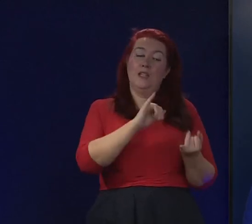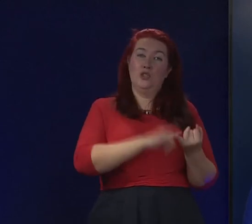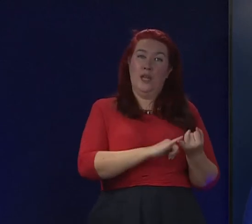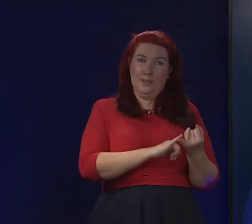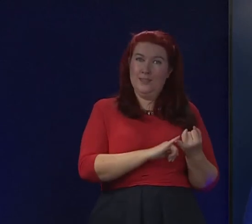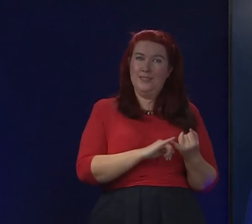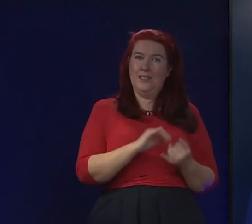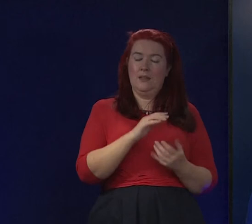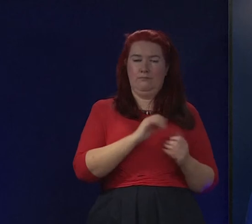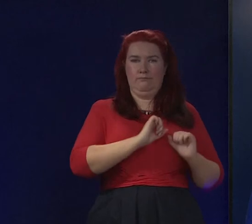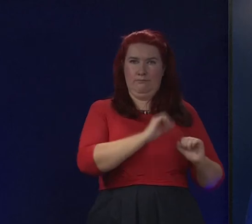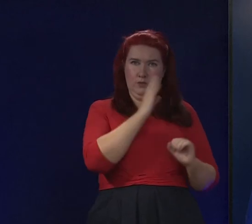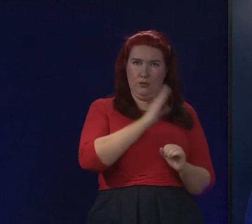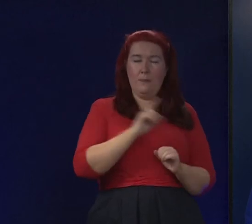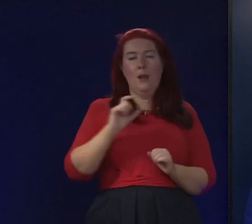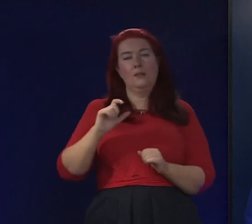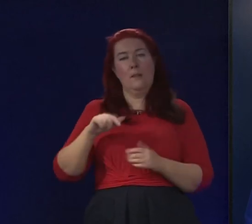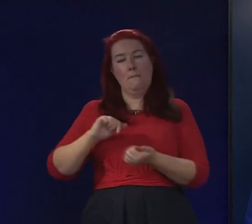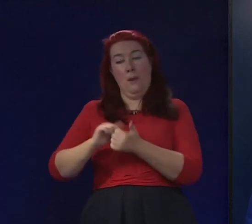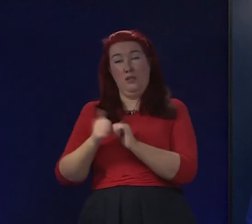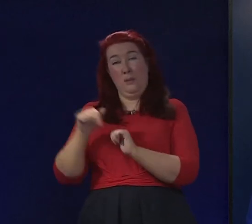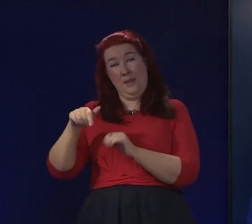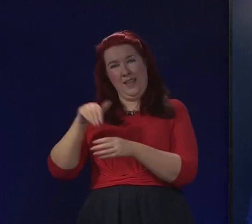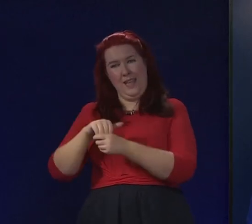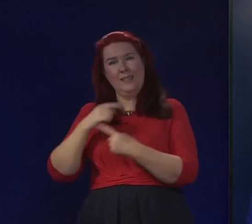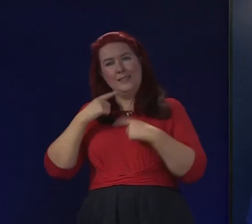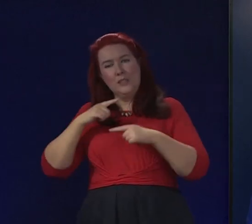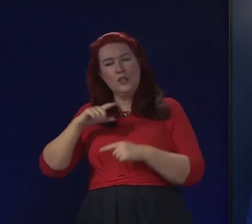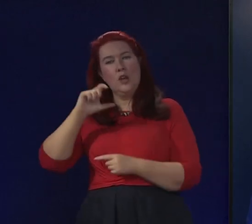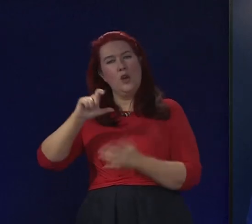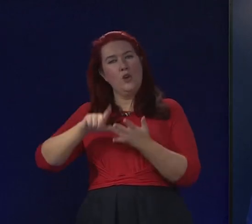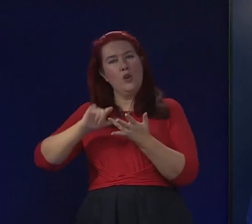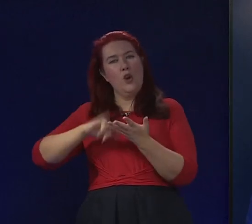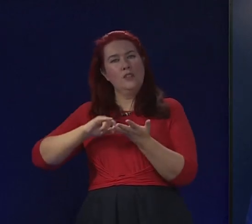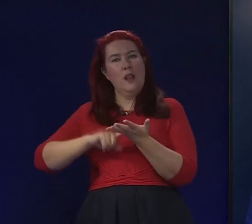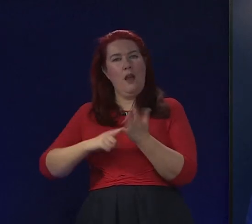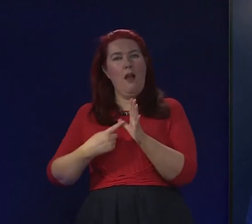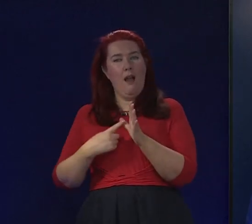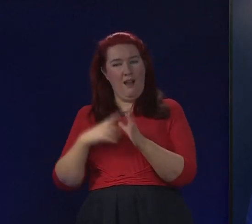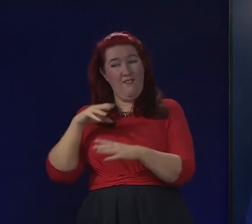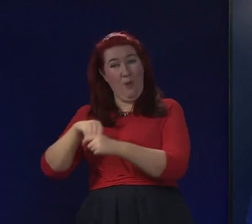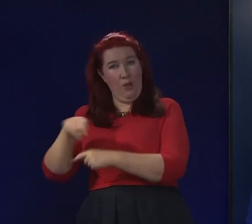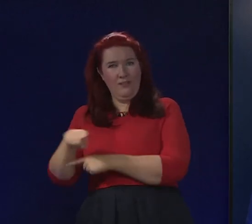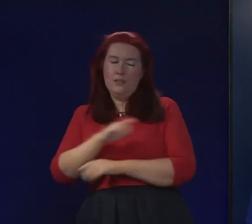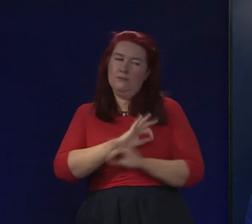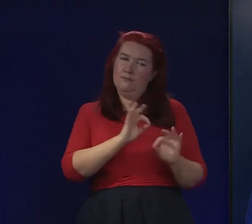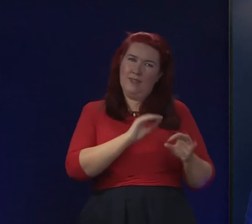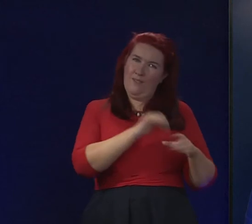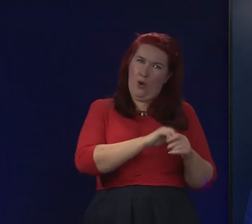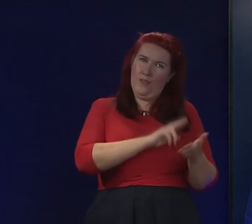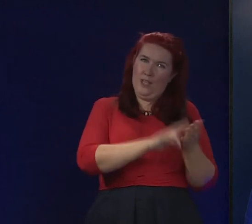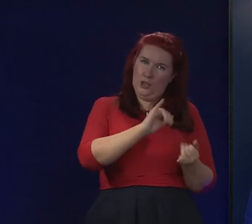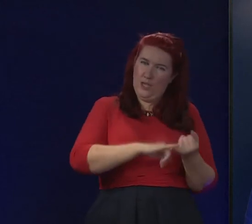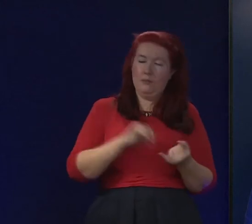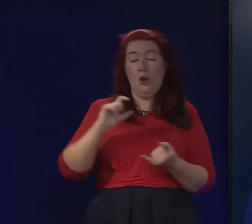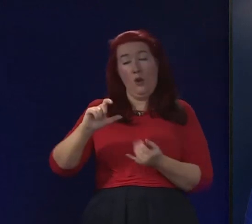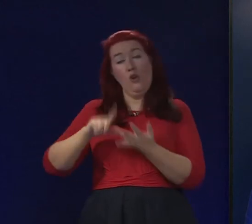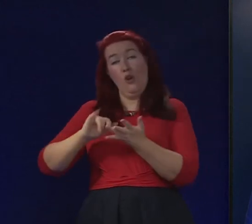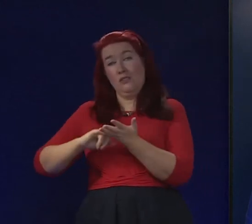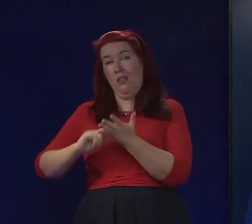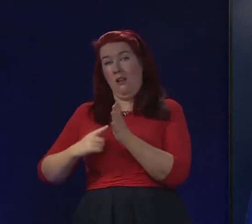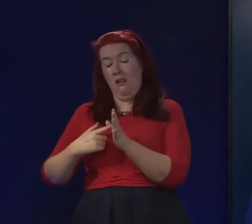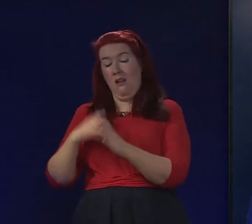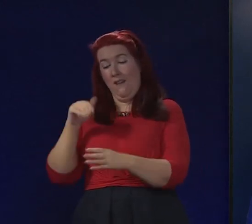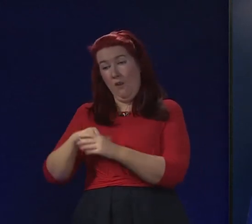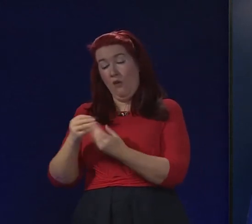teacher pay negotiations. And I hope we will see that compromise that gets to a resolution. But we are not, and I think this is